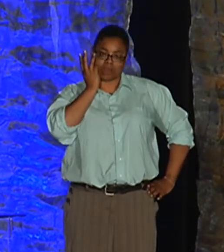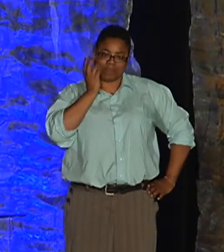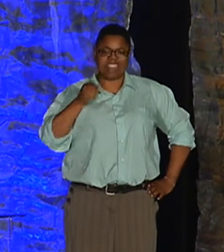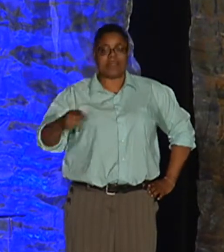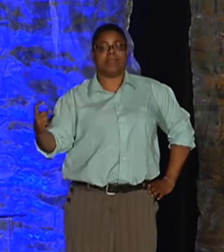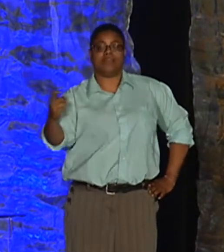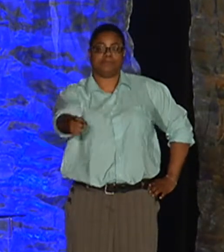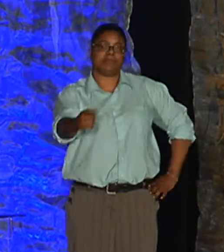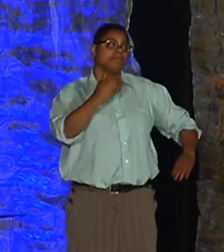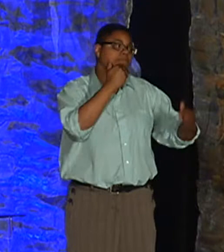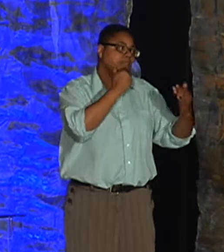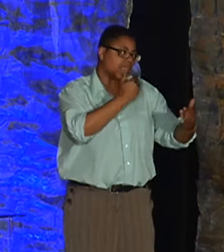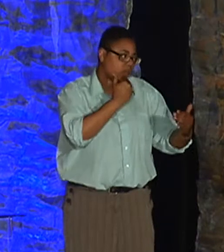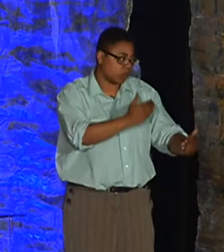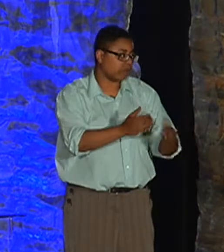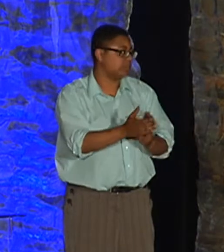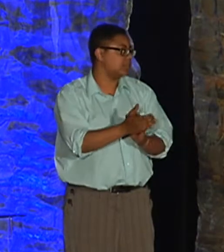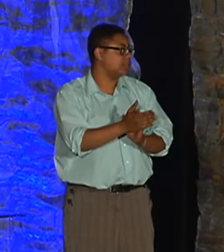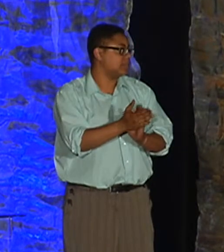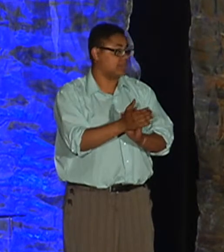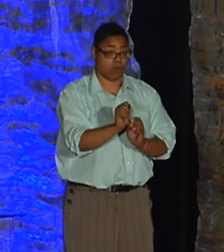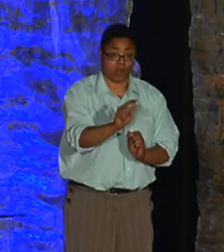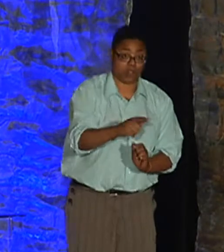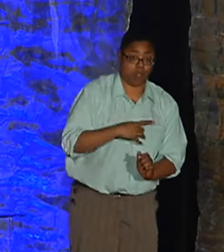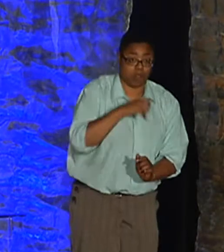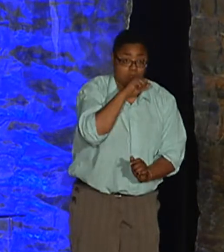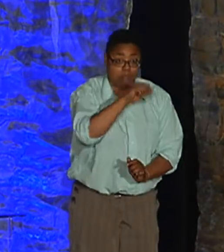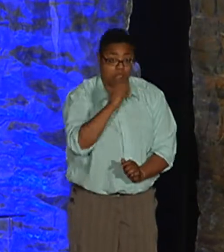wine. So we all love wine.